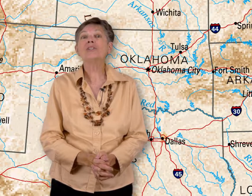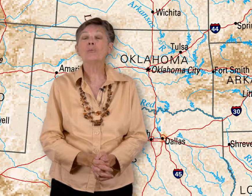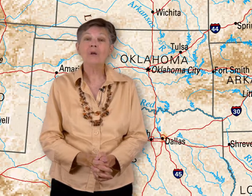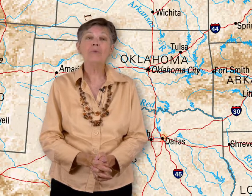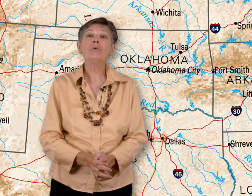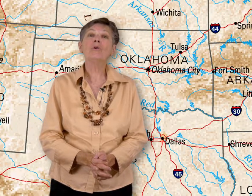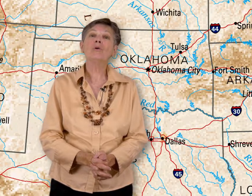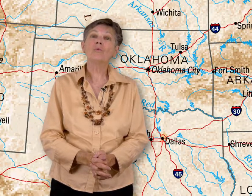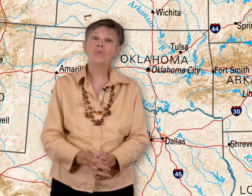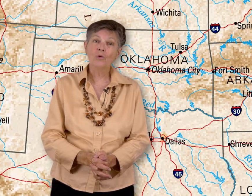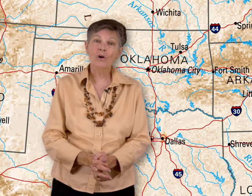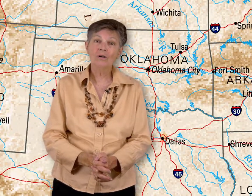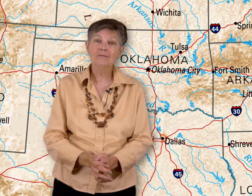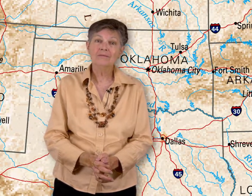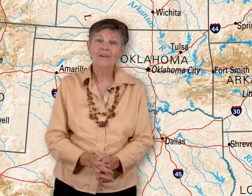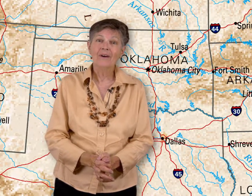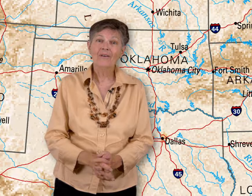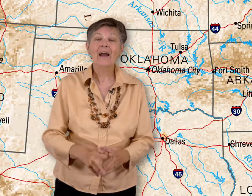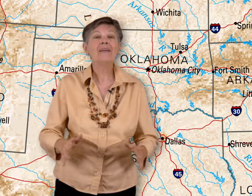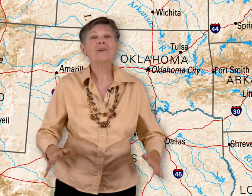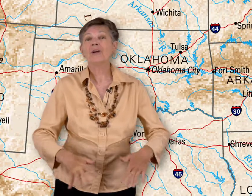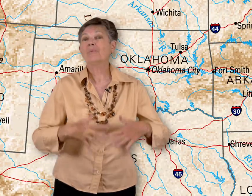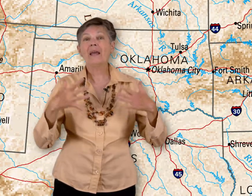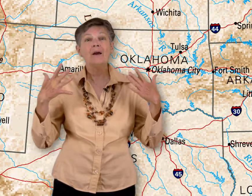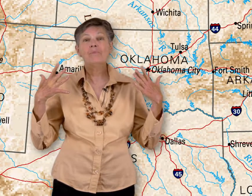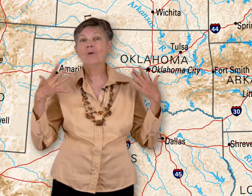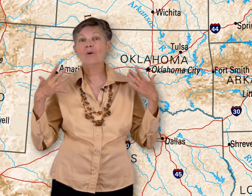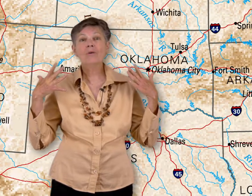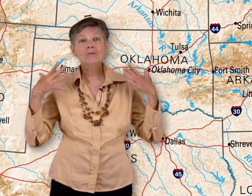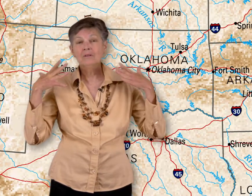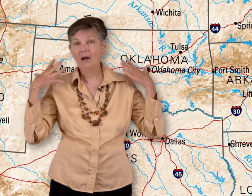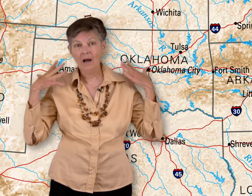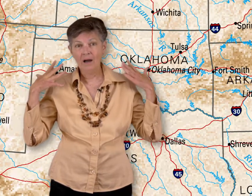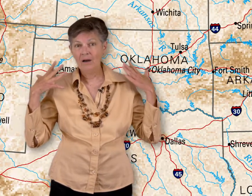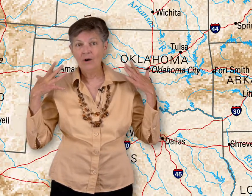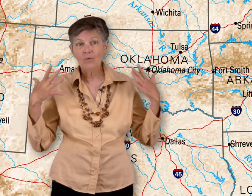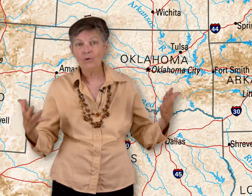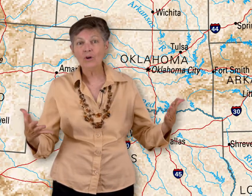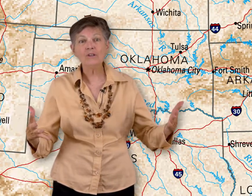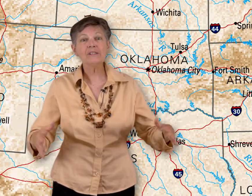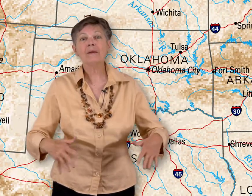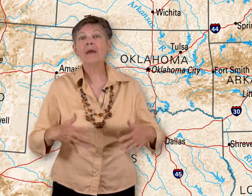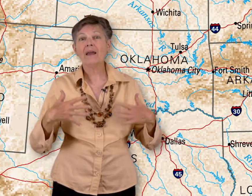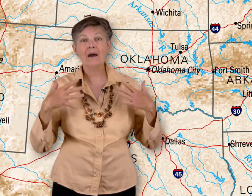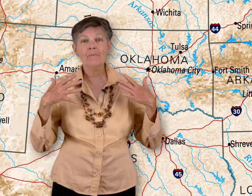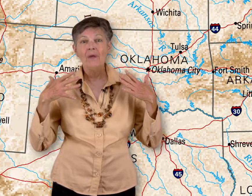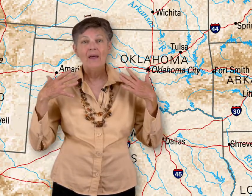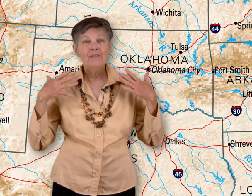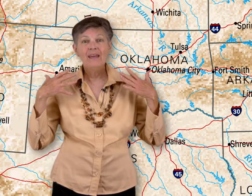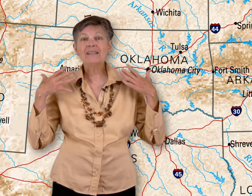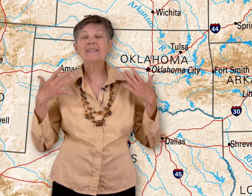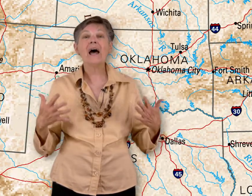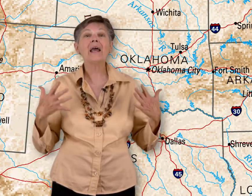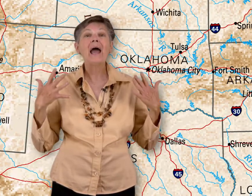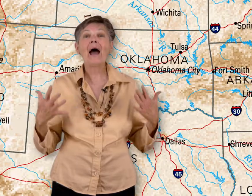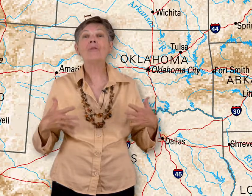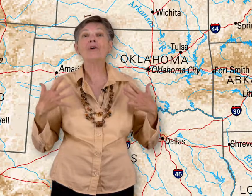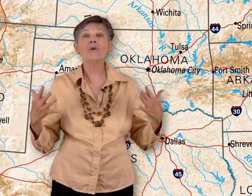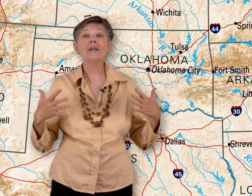the people rule, alright, they're going to make up their own rules, they make up, they decide how they're going